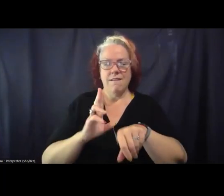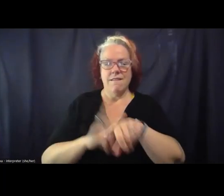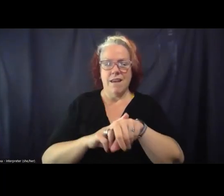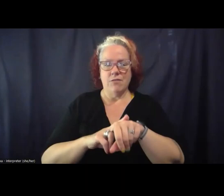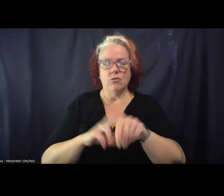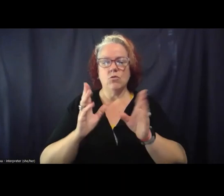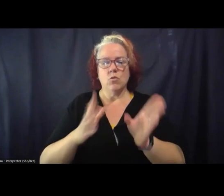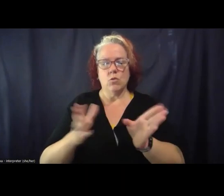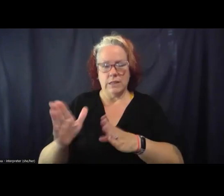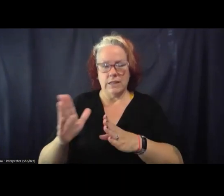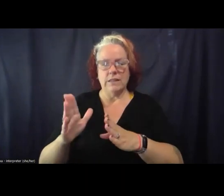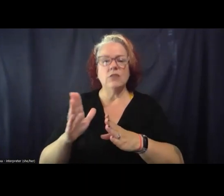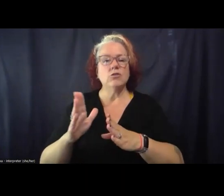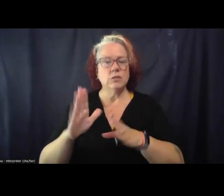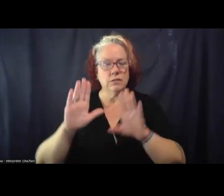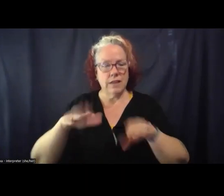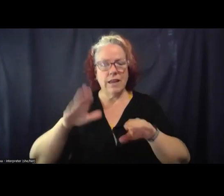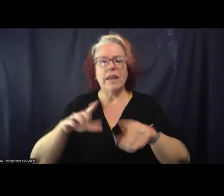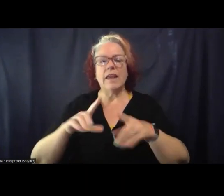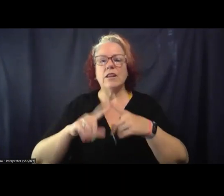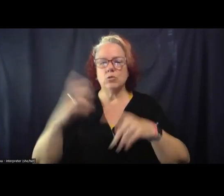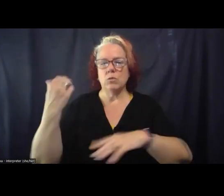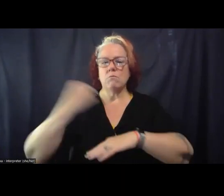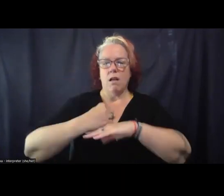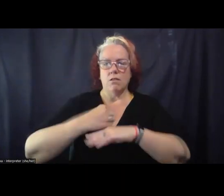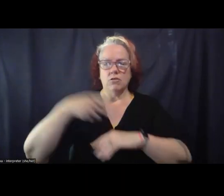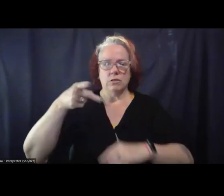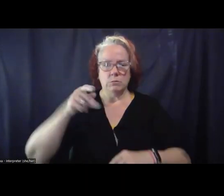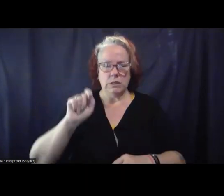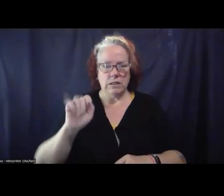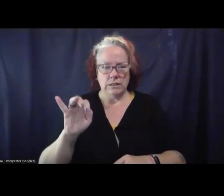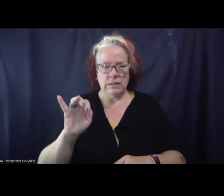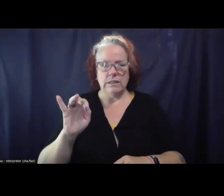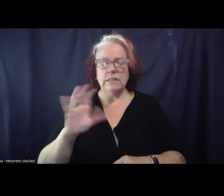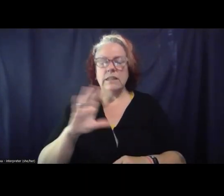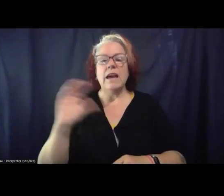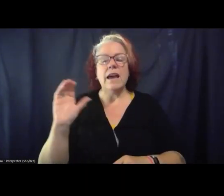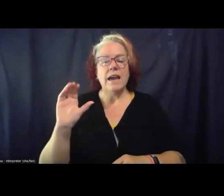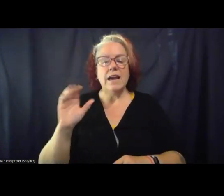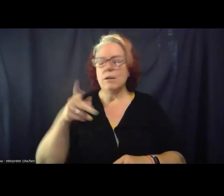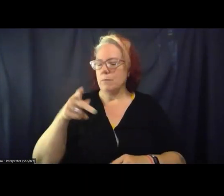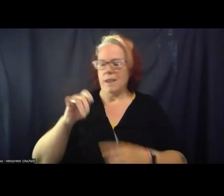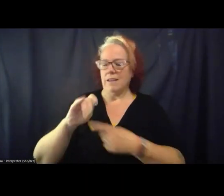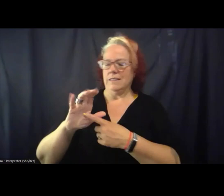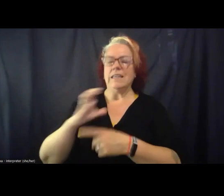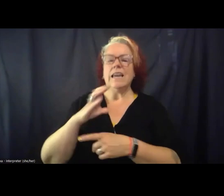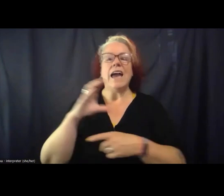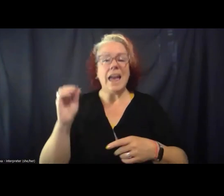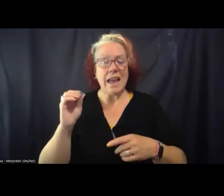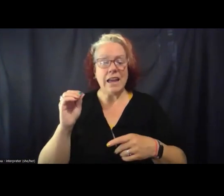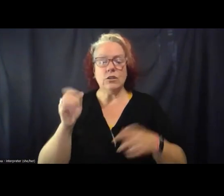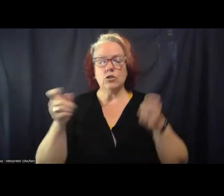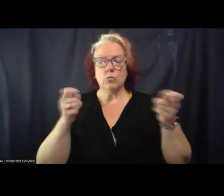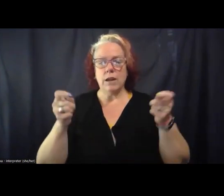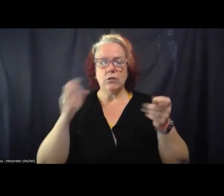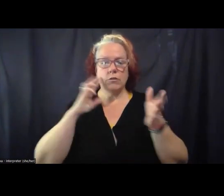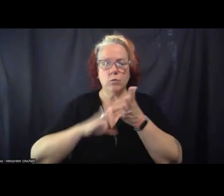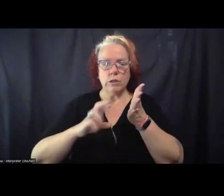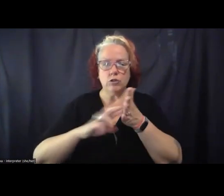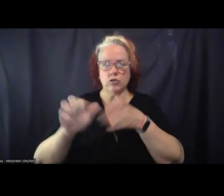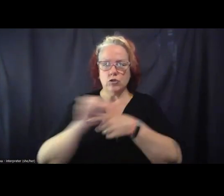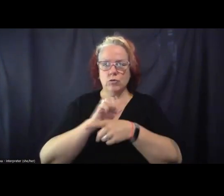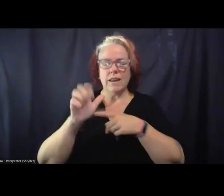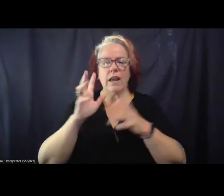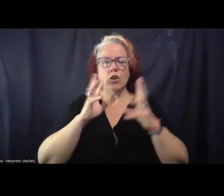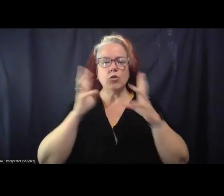dedicated to abolishing the PIC, and was director of research and training at Creative Interventions,